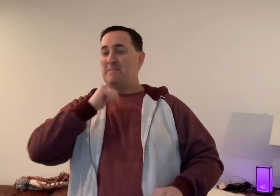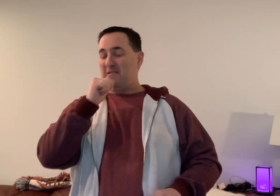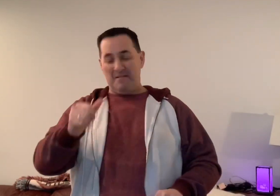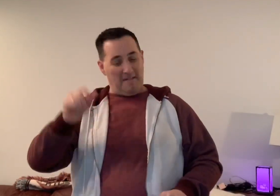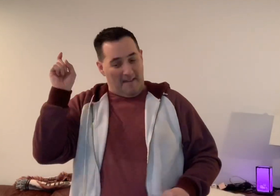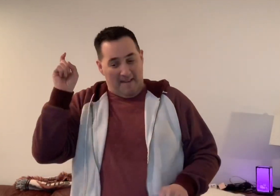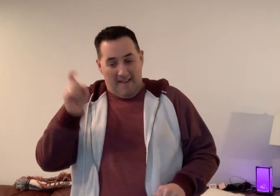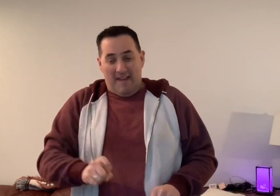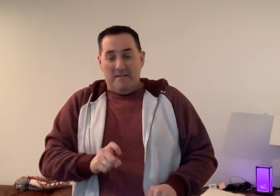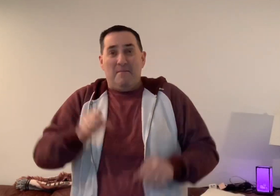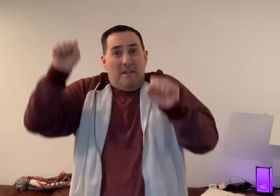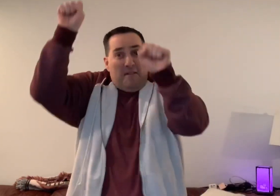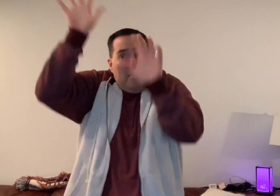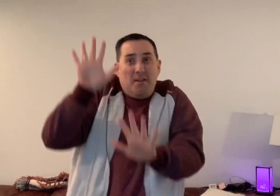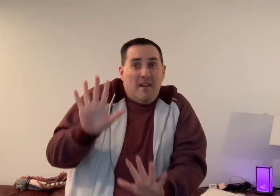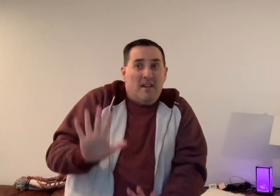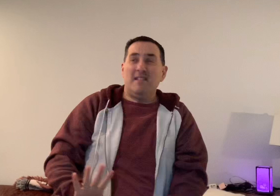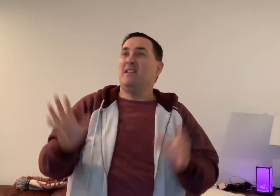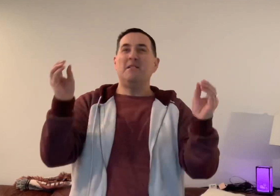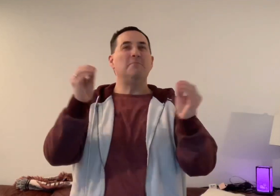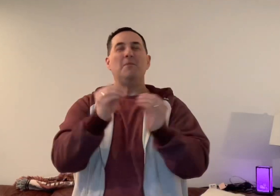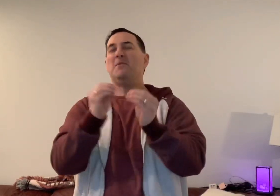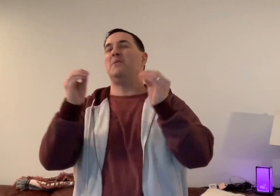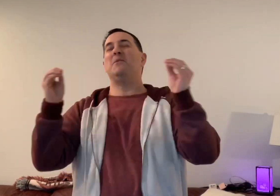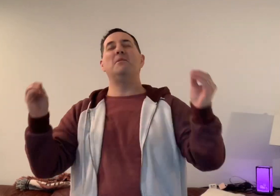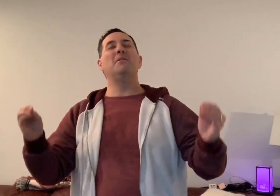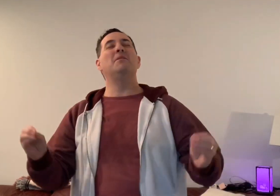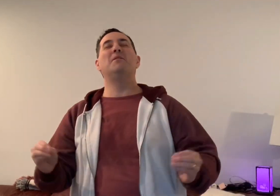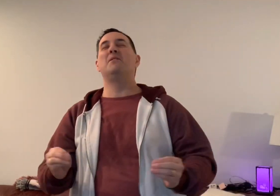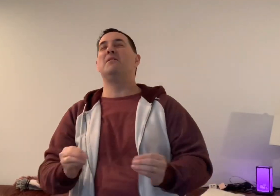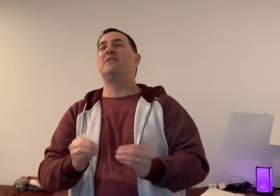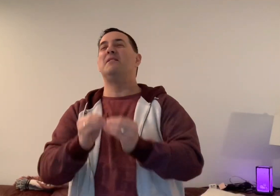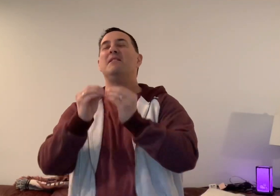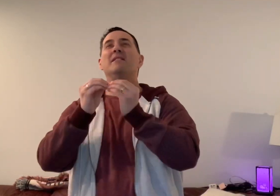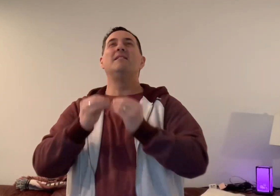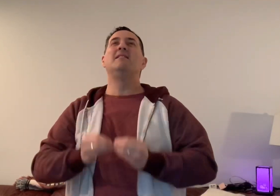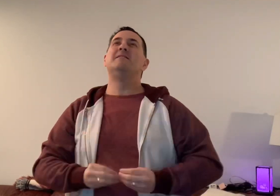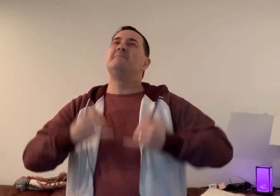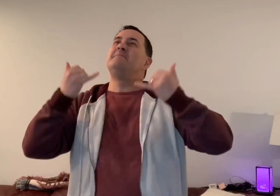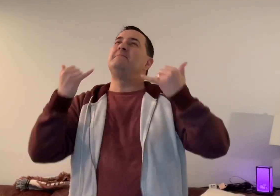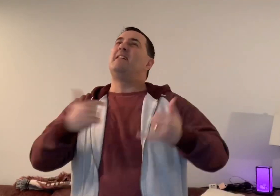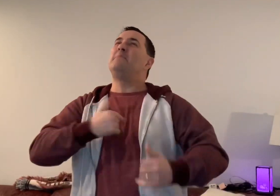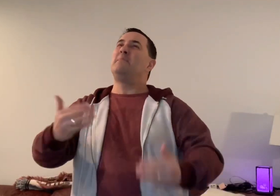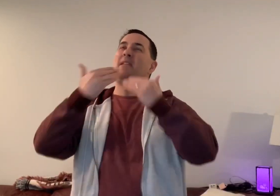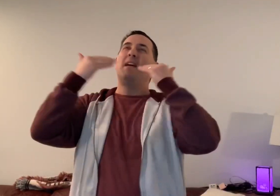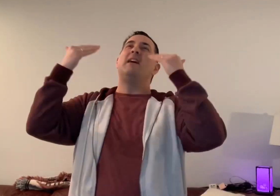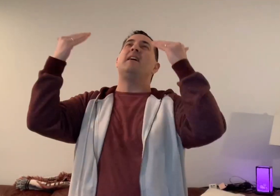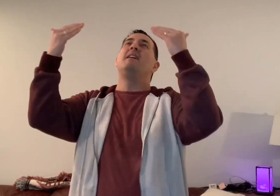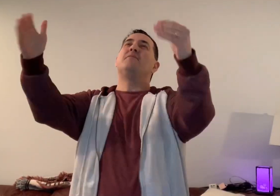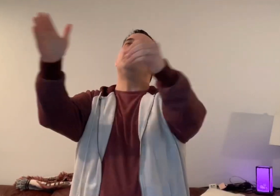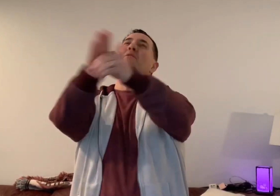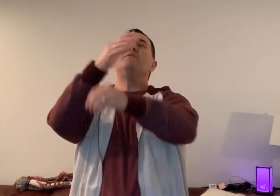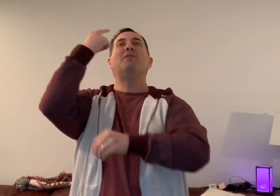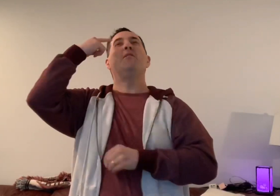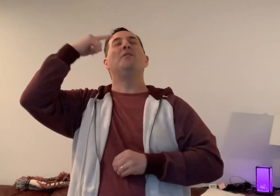to fear anymore So I'm in all